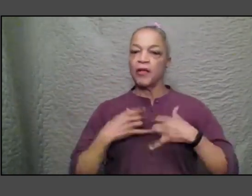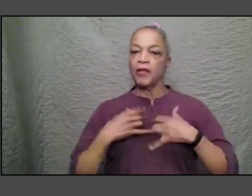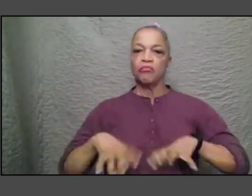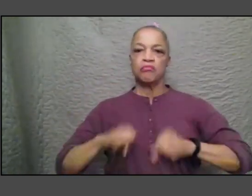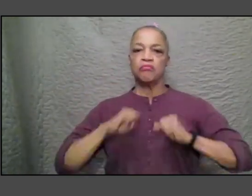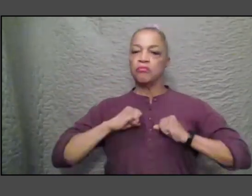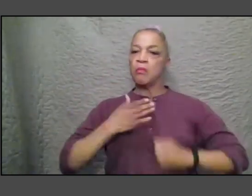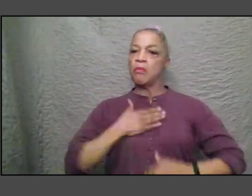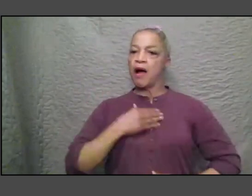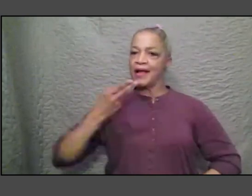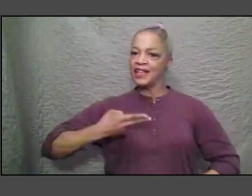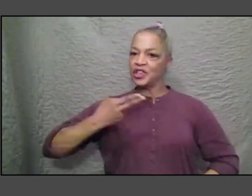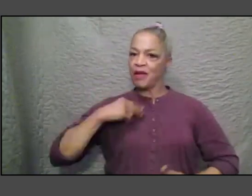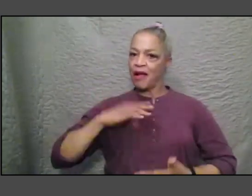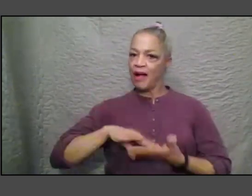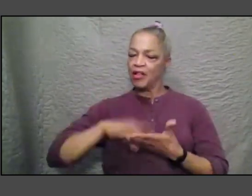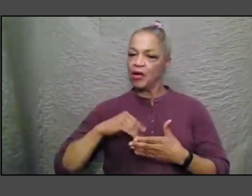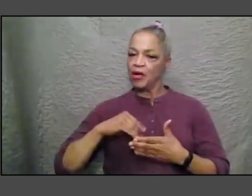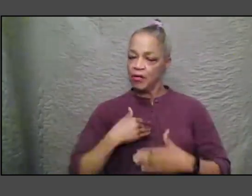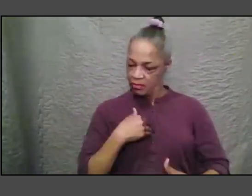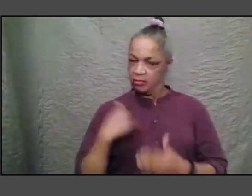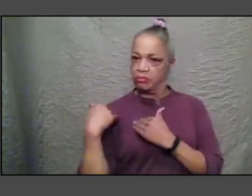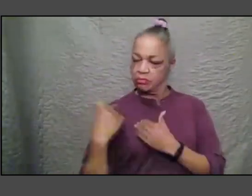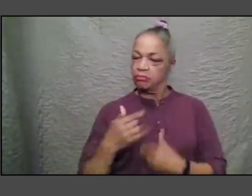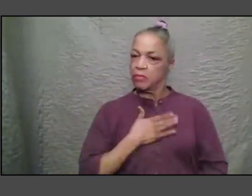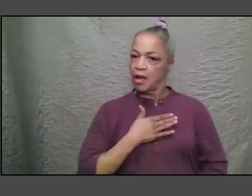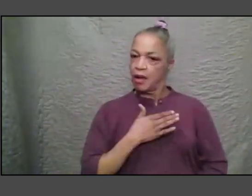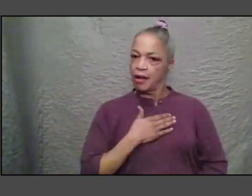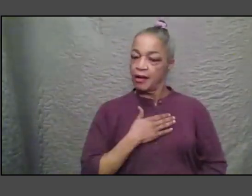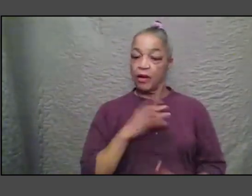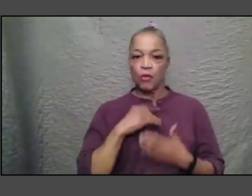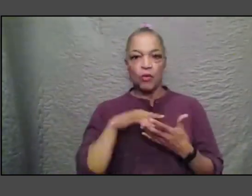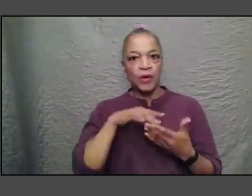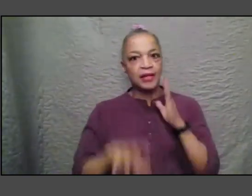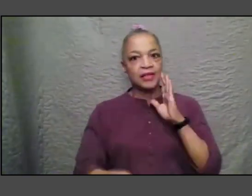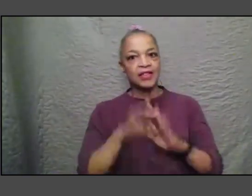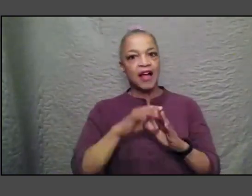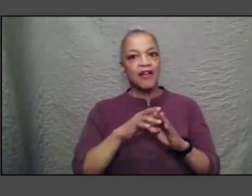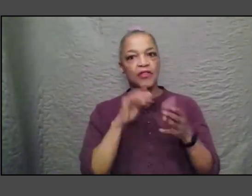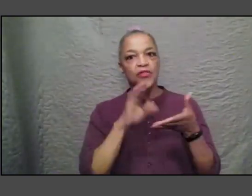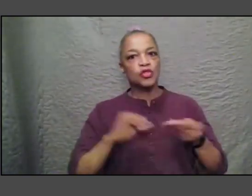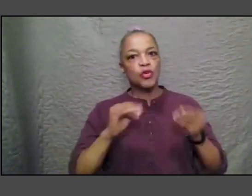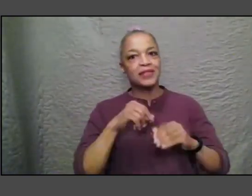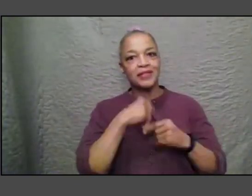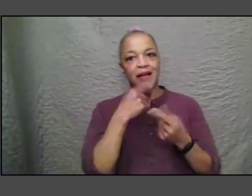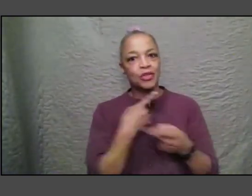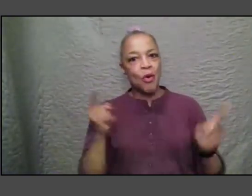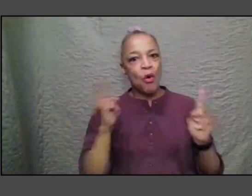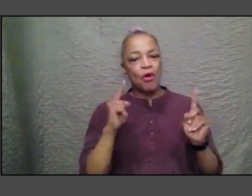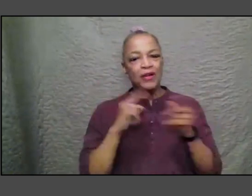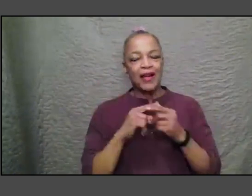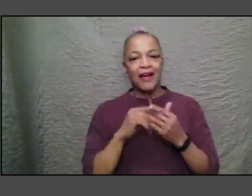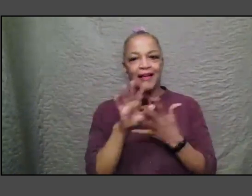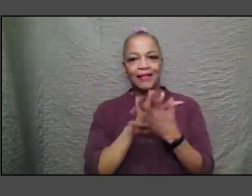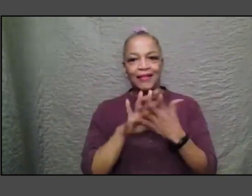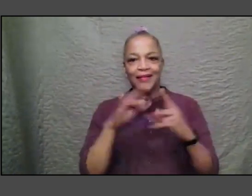as we discover untold or ignored stories and the complex nuances of historical events or people we